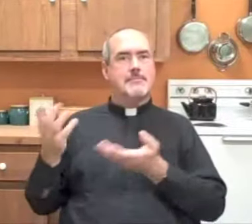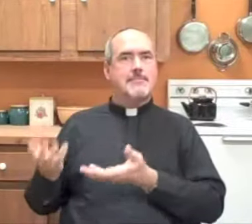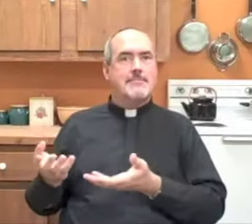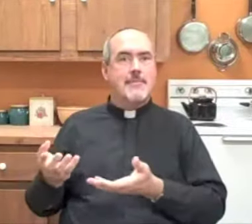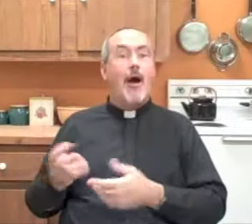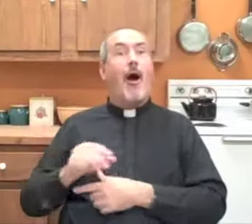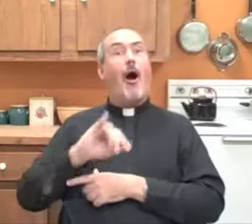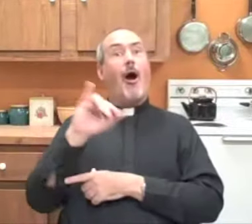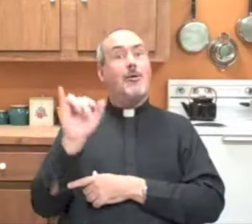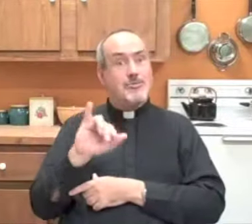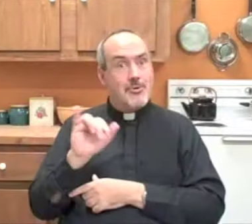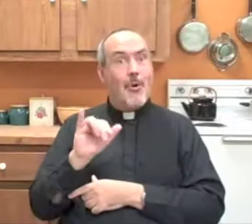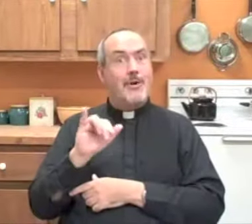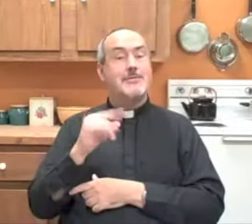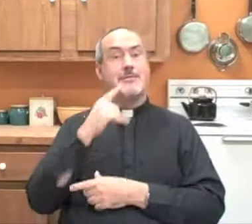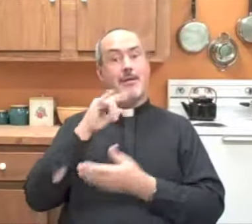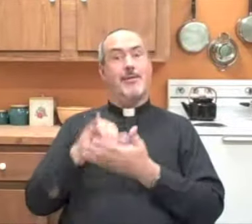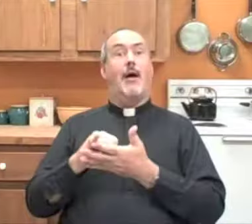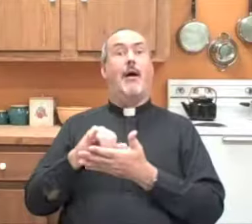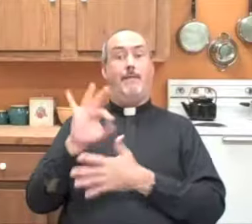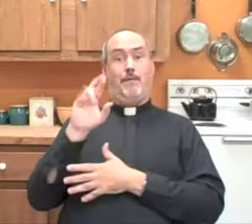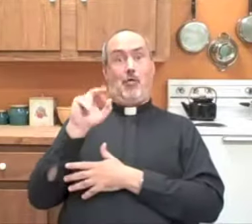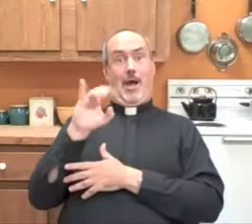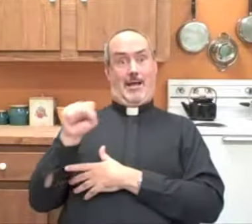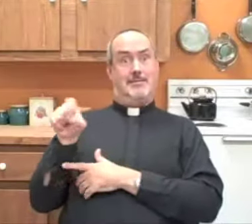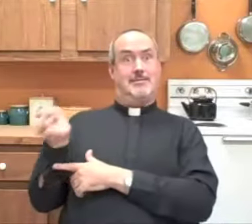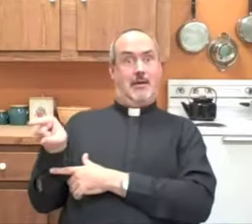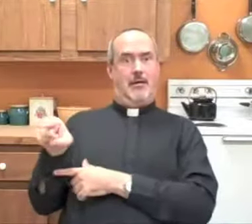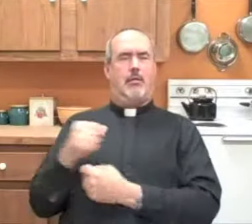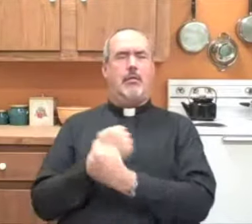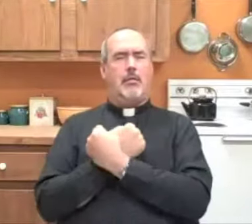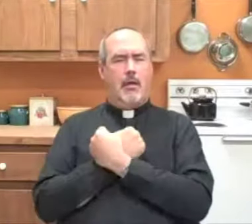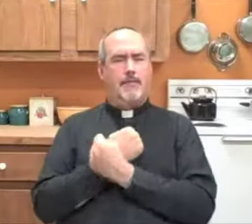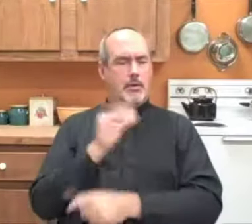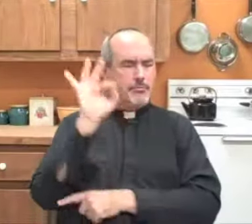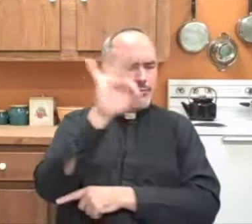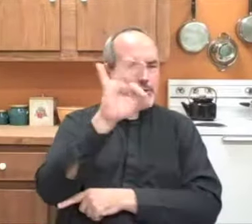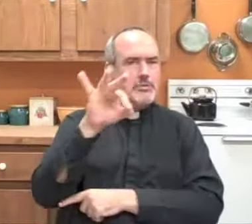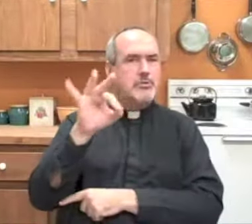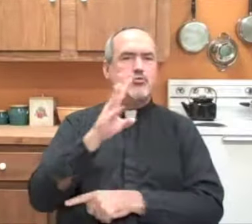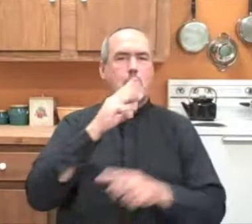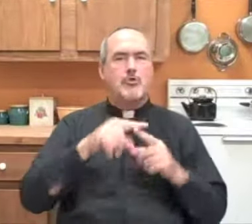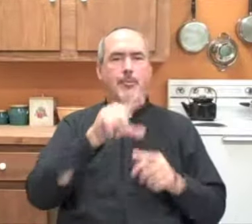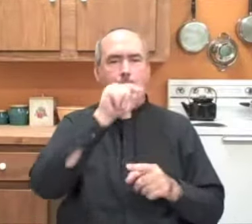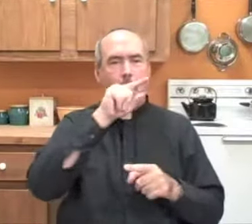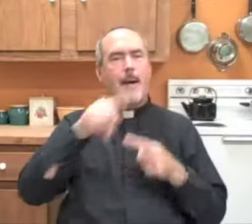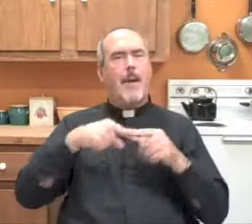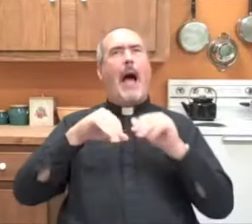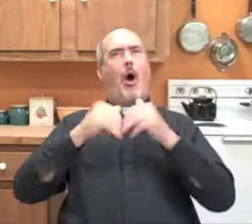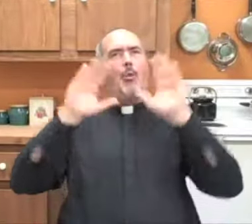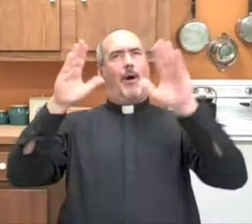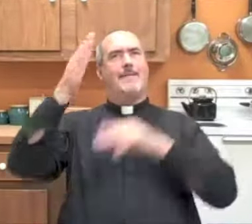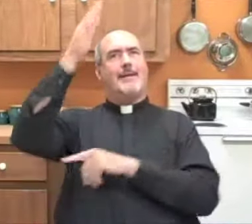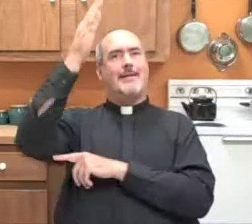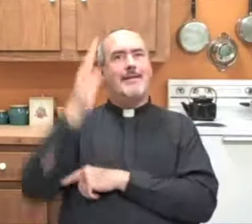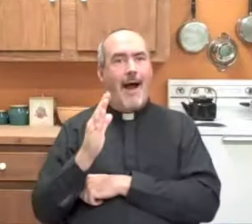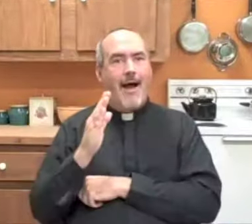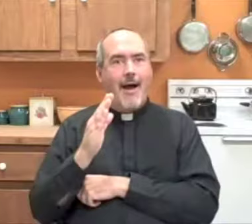fly and land on St. Francis' shoulder. And that St. Francis loved to even preach to the birds about how wonderful